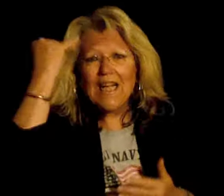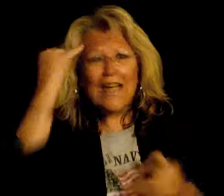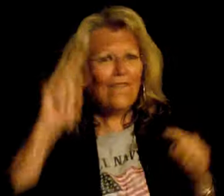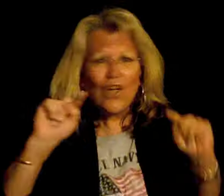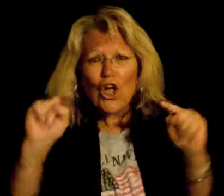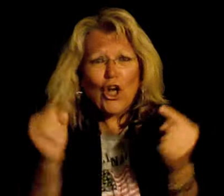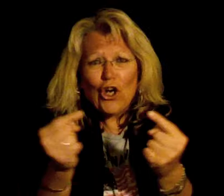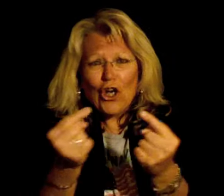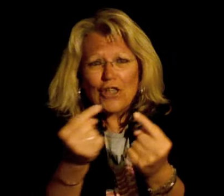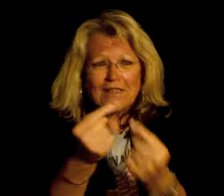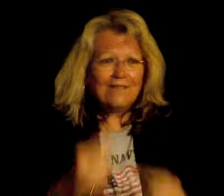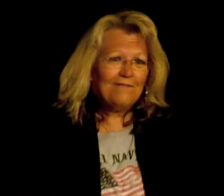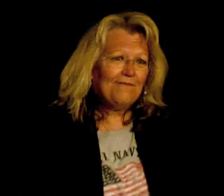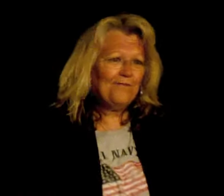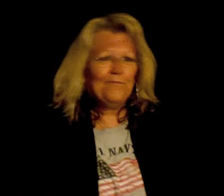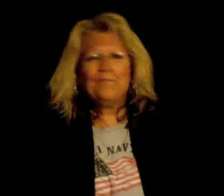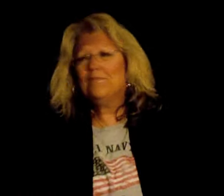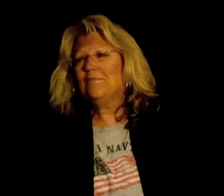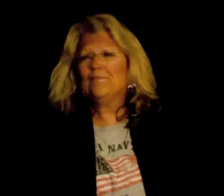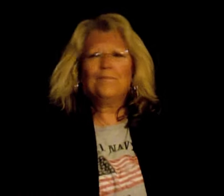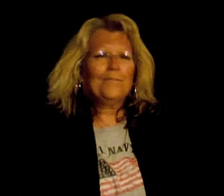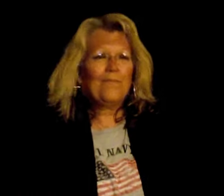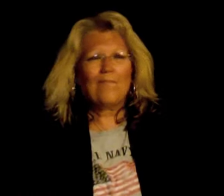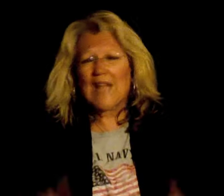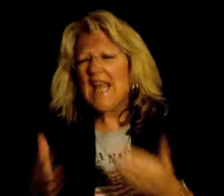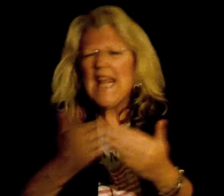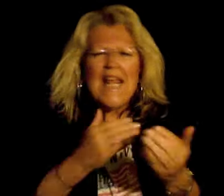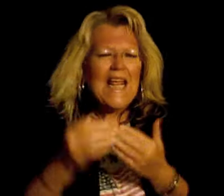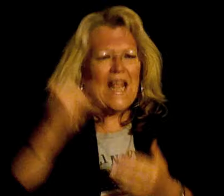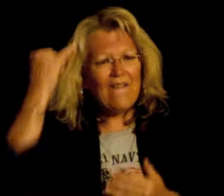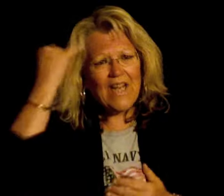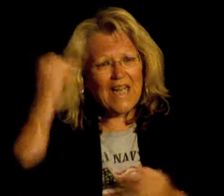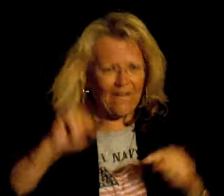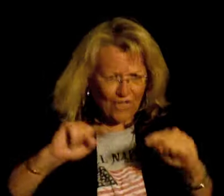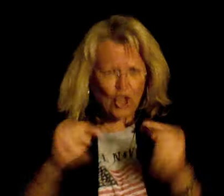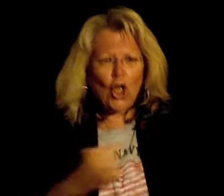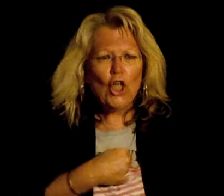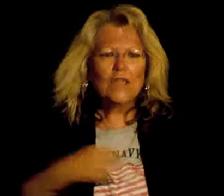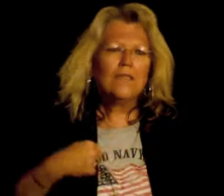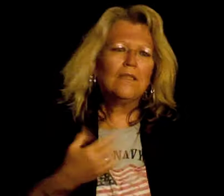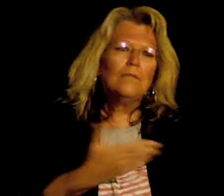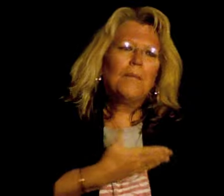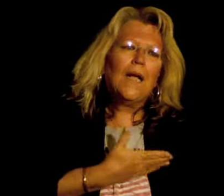if it hurts Even if it hurts Baby